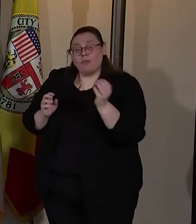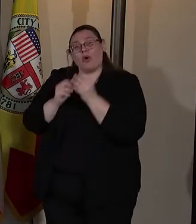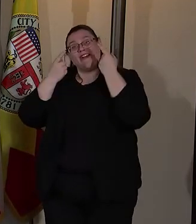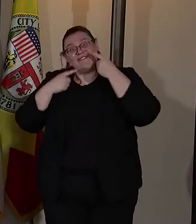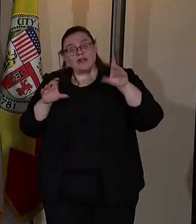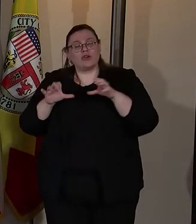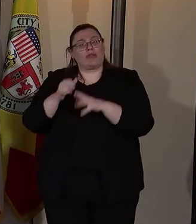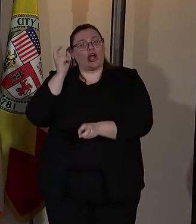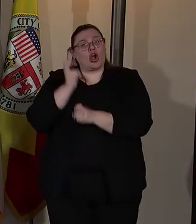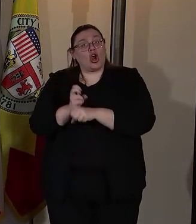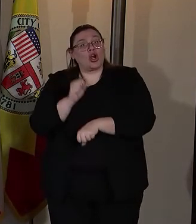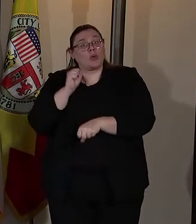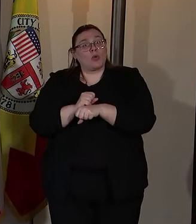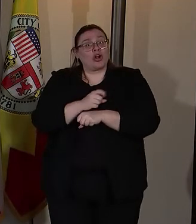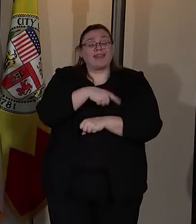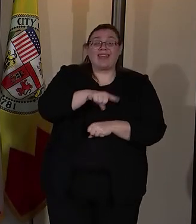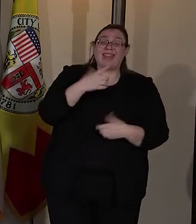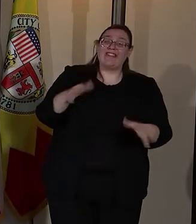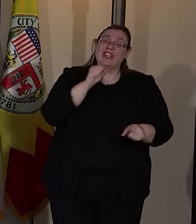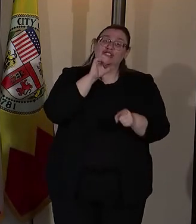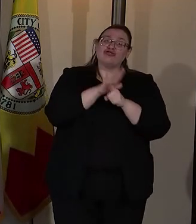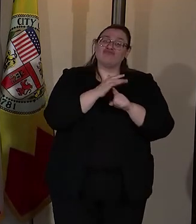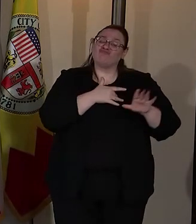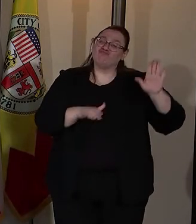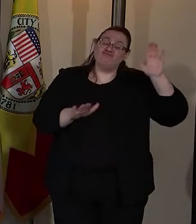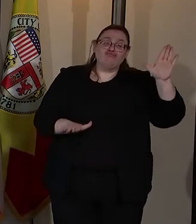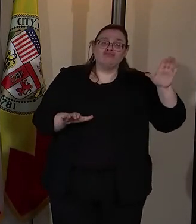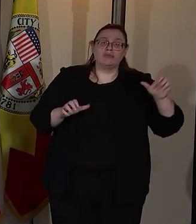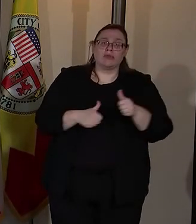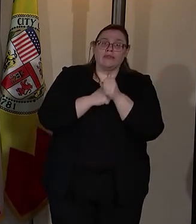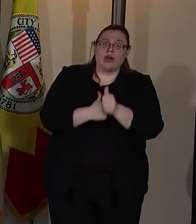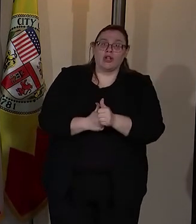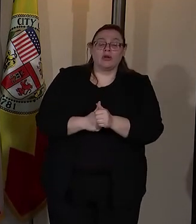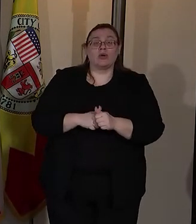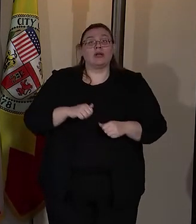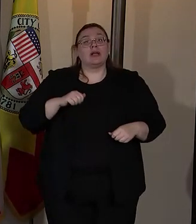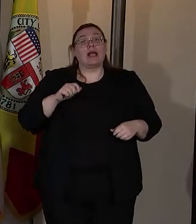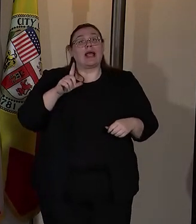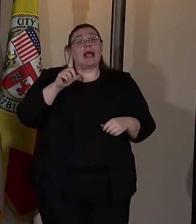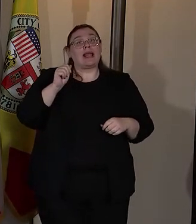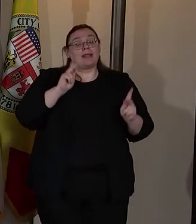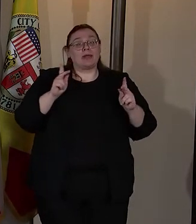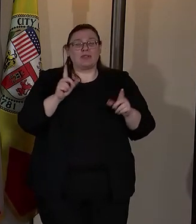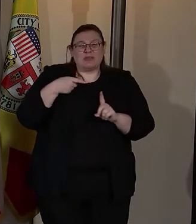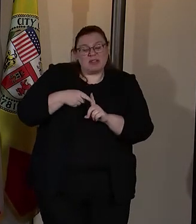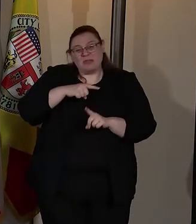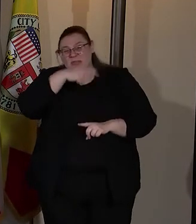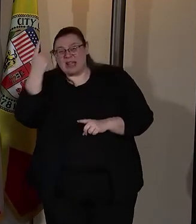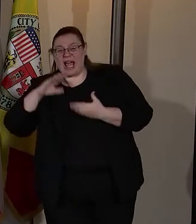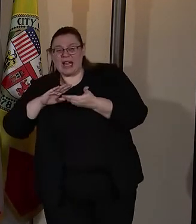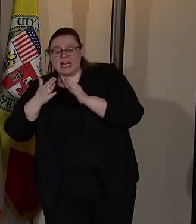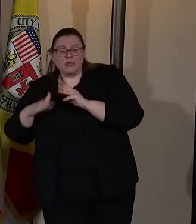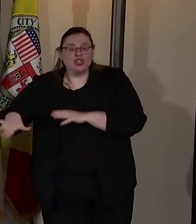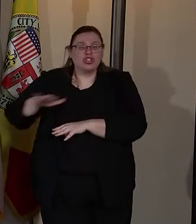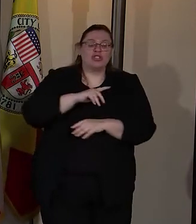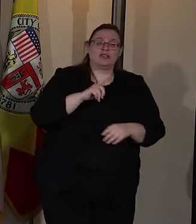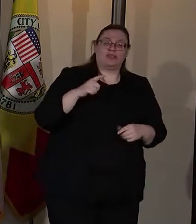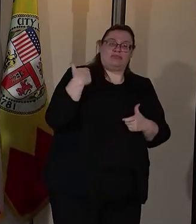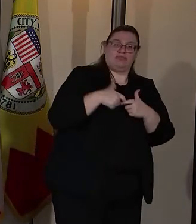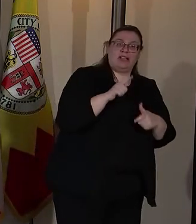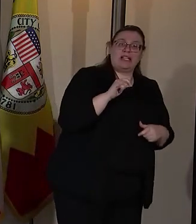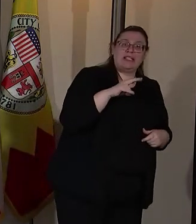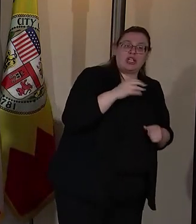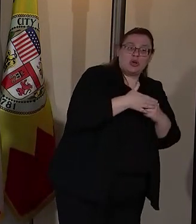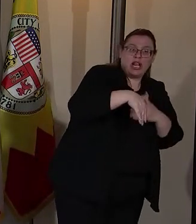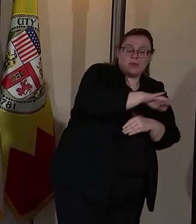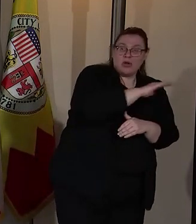hard work they took an oath to do. And when Angelenos especially in our black and Latino neighborhoods trust the police officers assigned to serve them